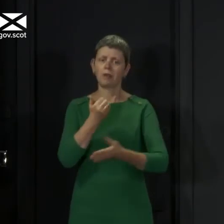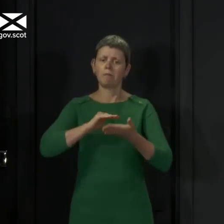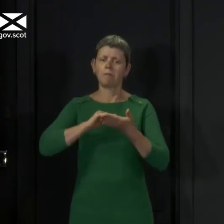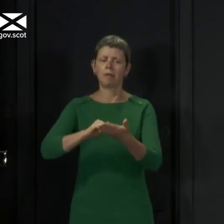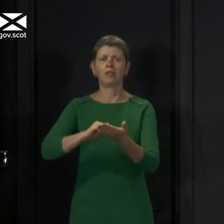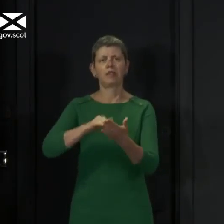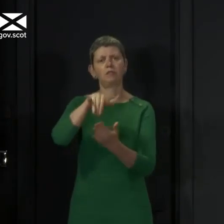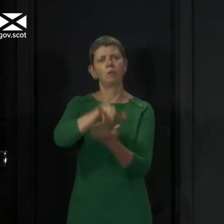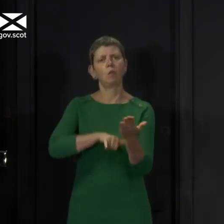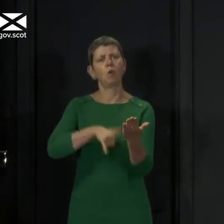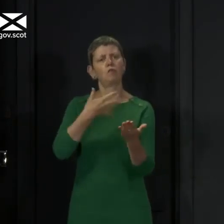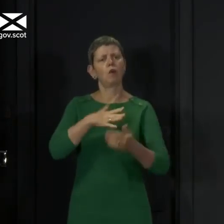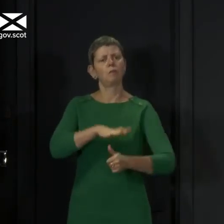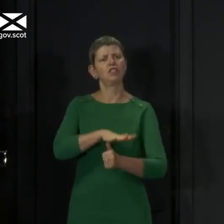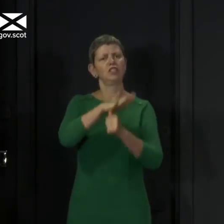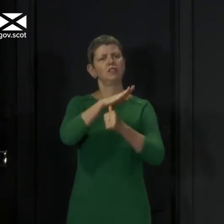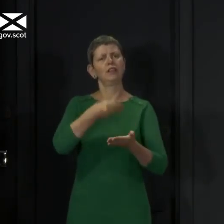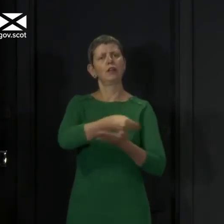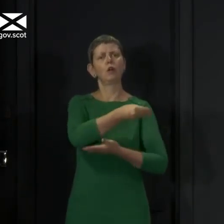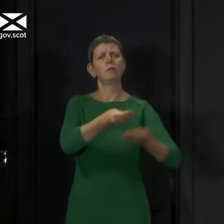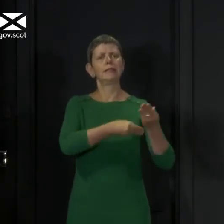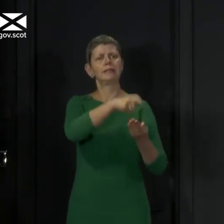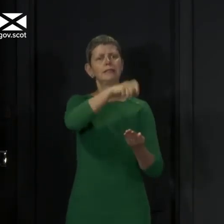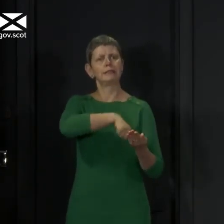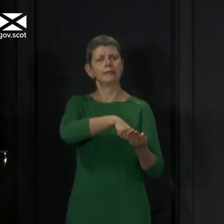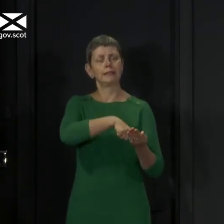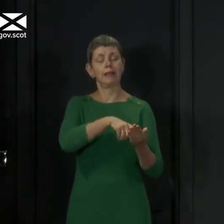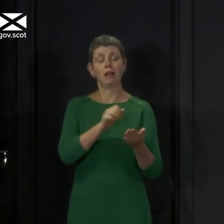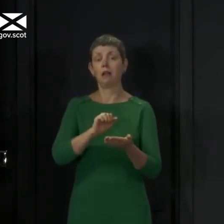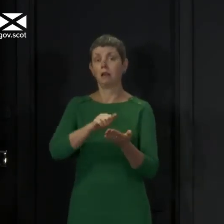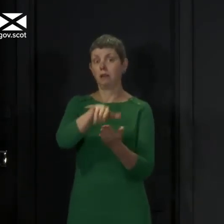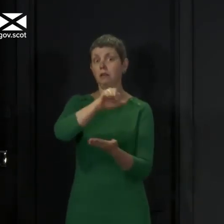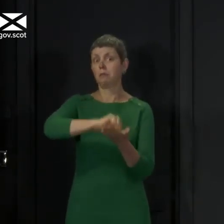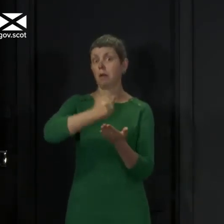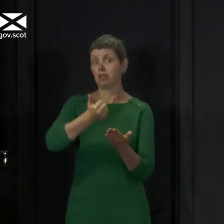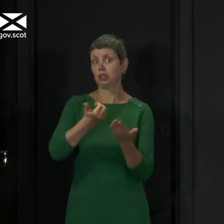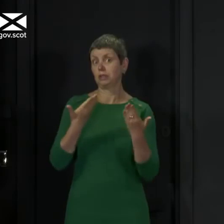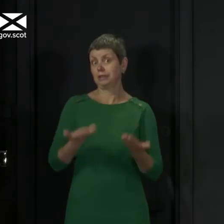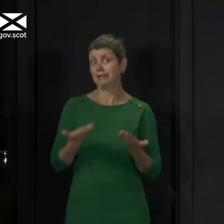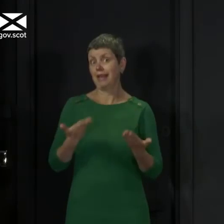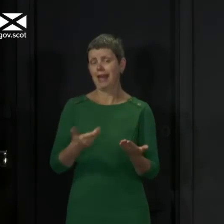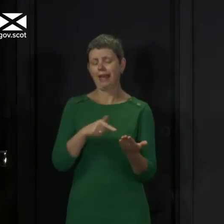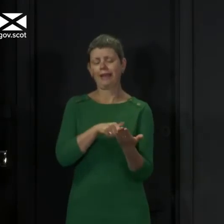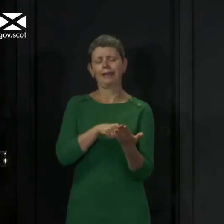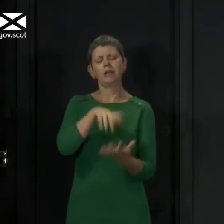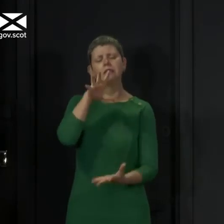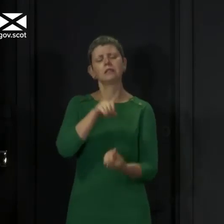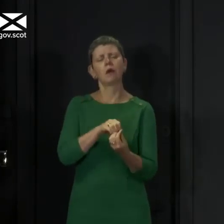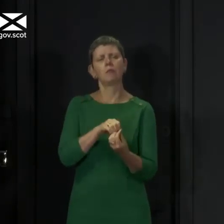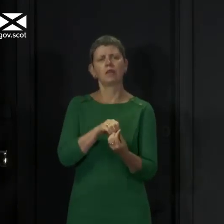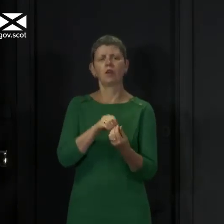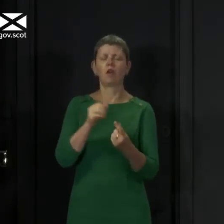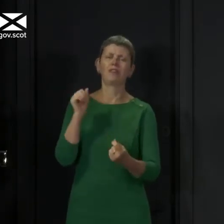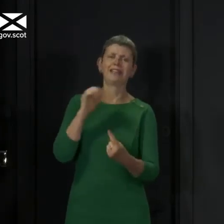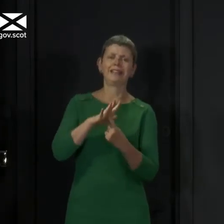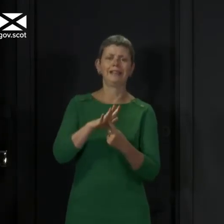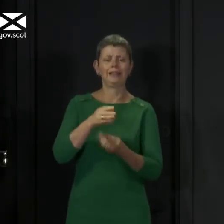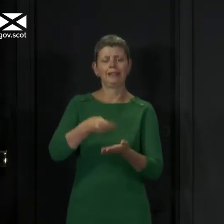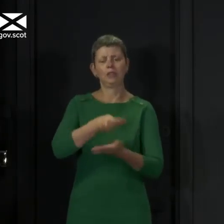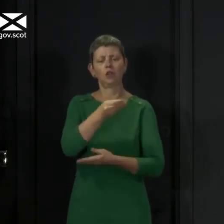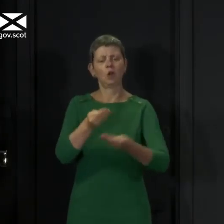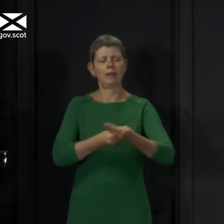Economist. That document, which was published this morning, provides a summary of Scotland's key economic statistics.